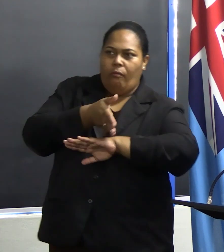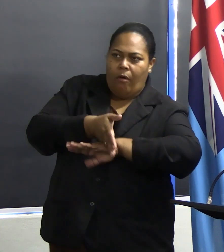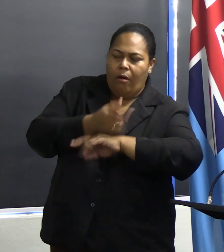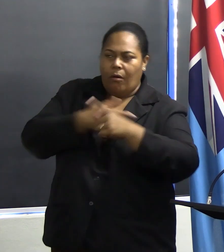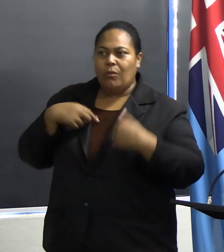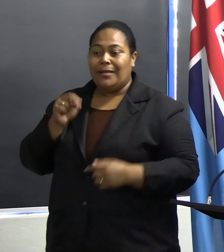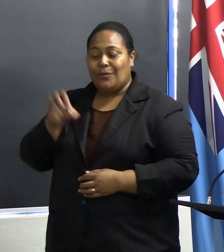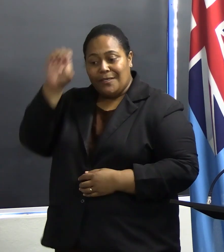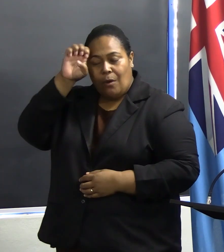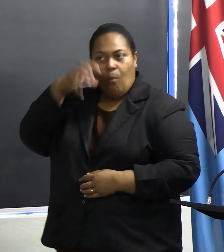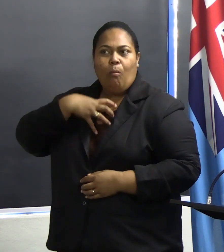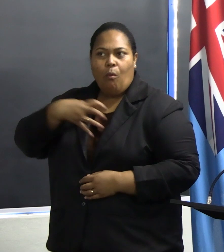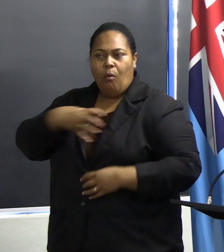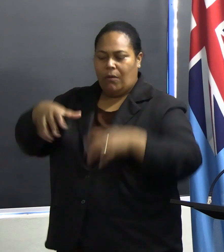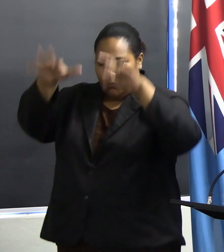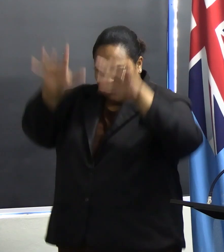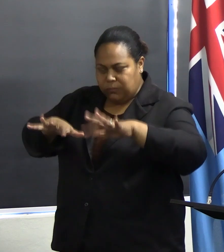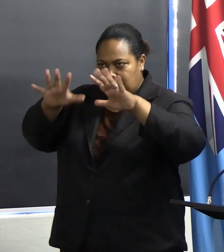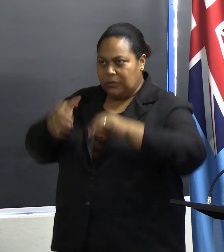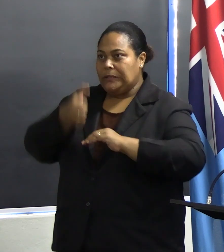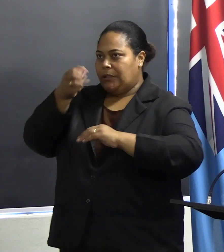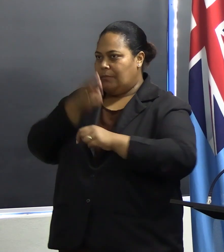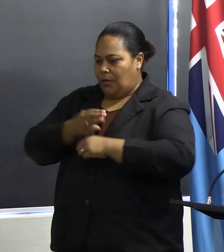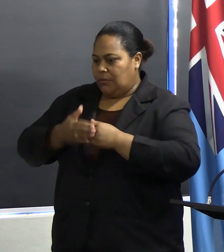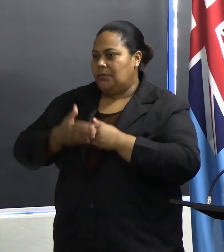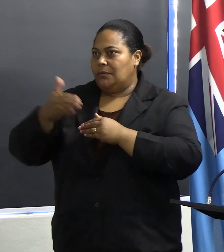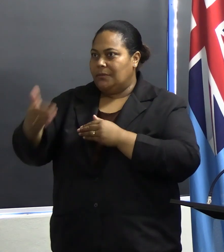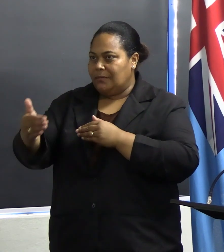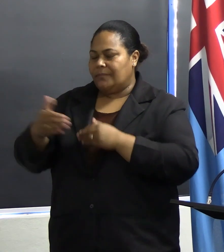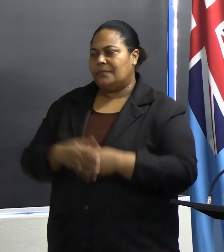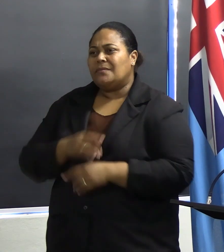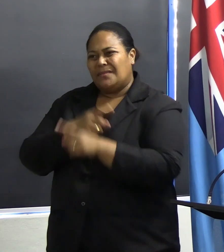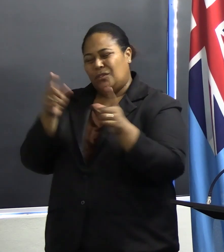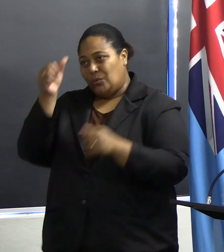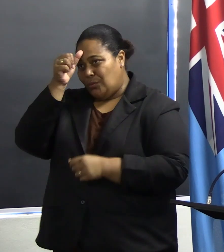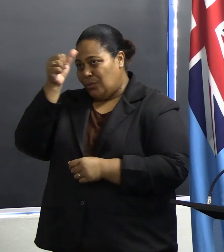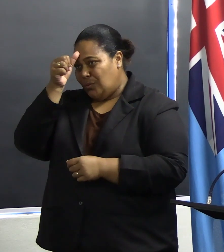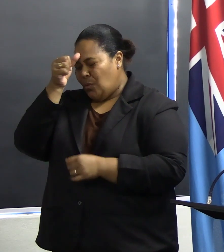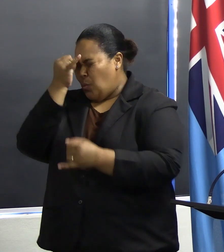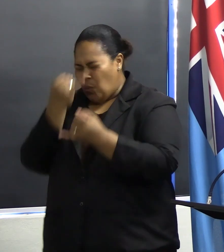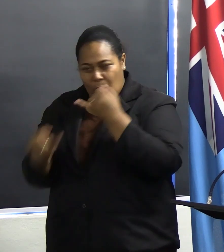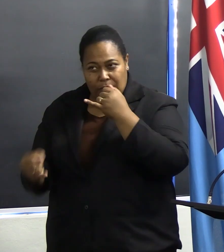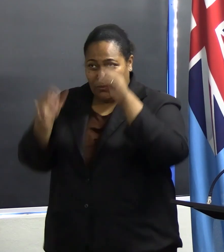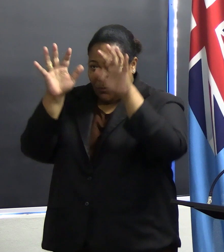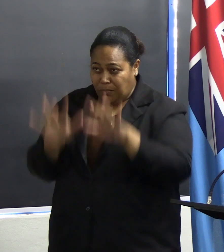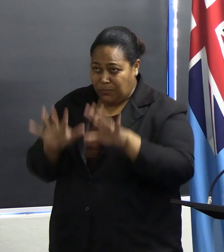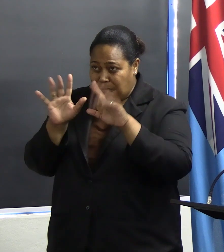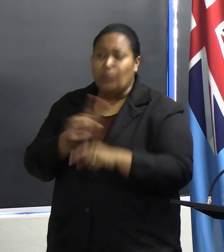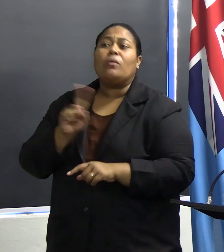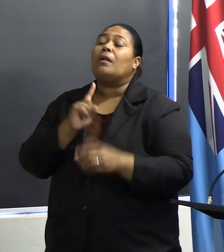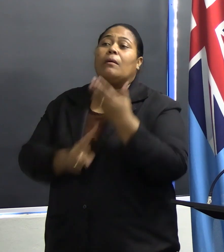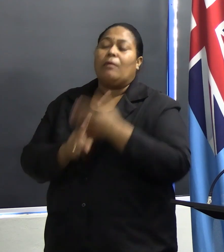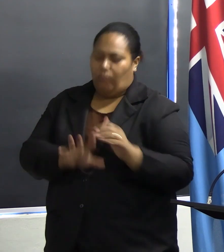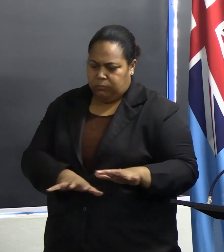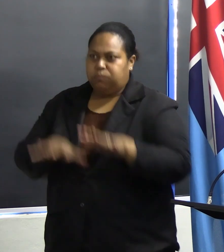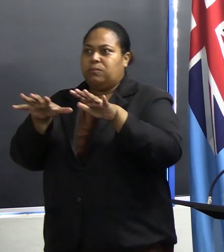expect more rain in the next six months. And as you all know, severe rainfall leads to flooding and